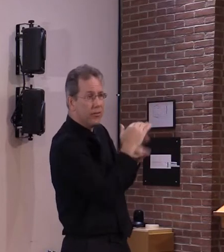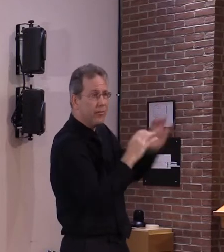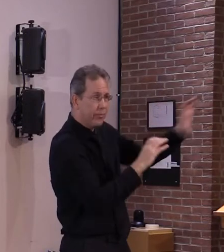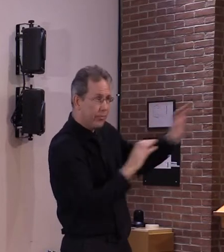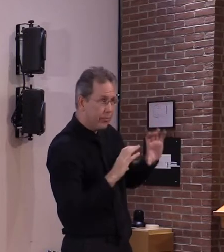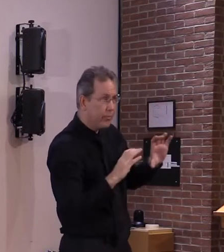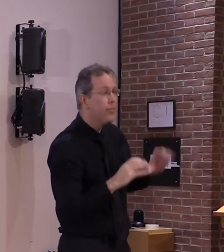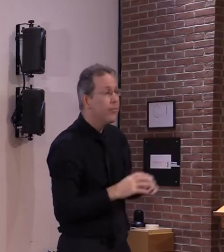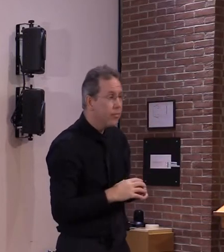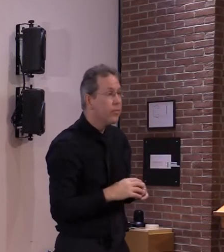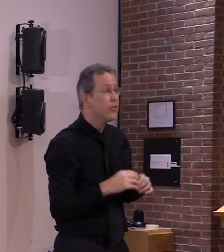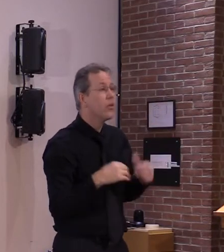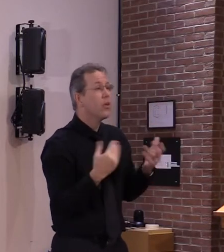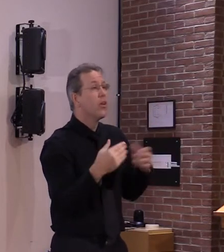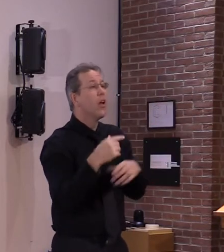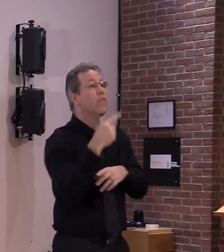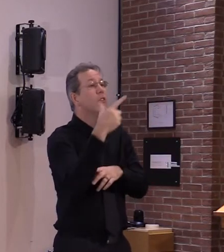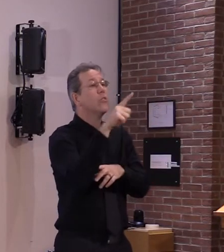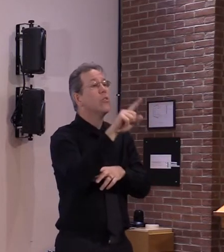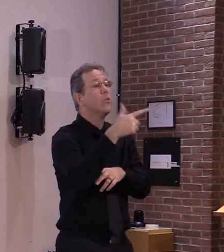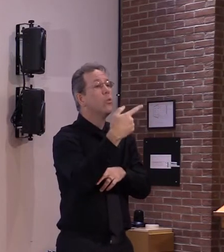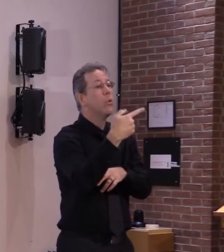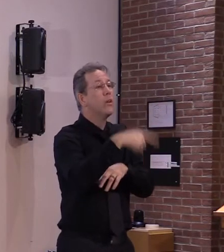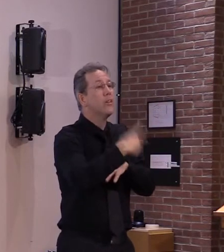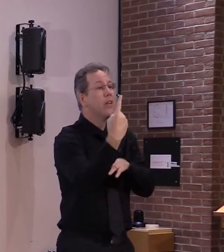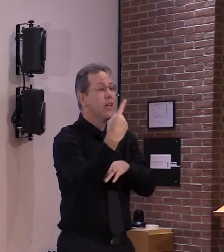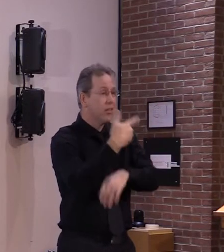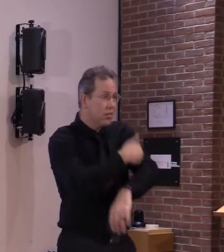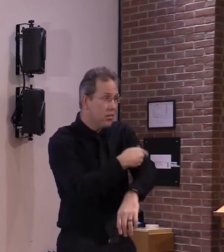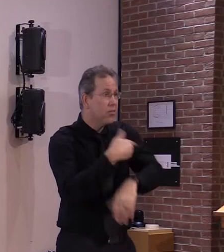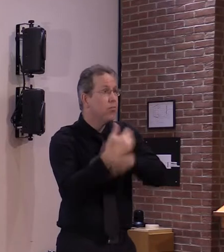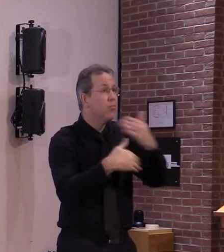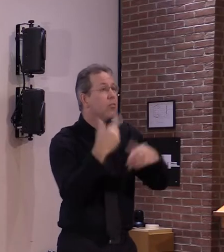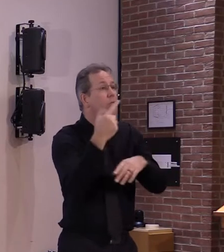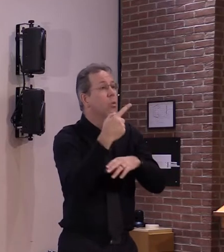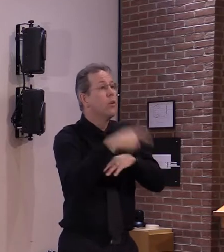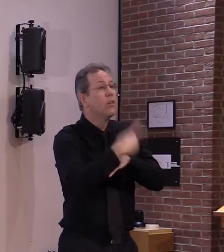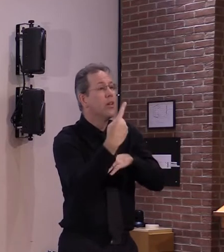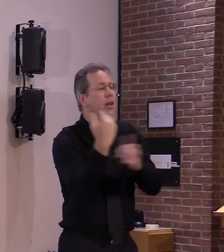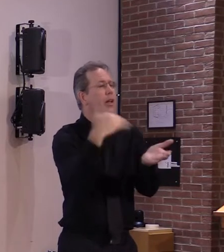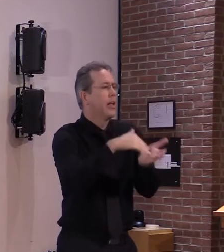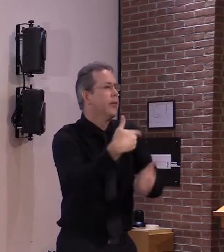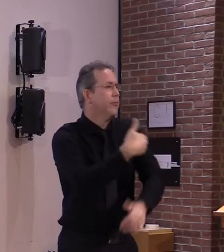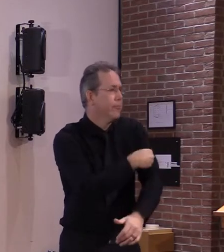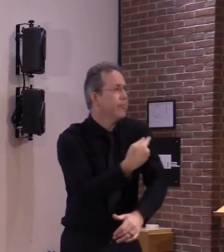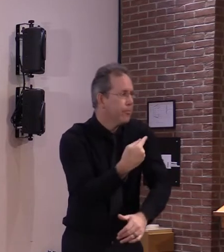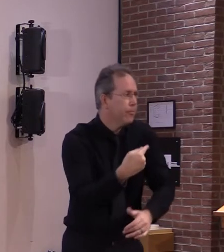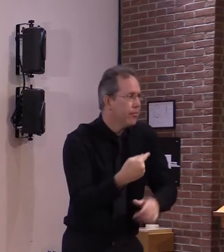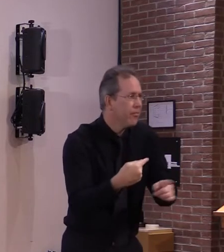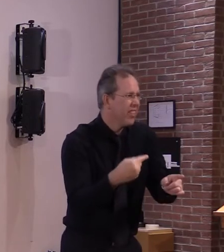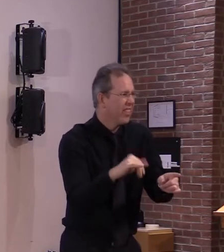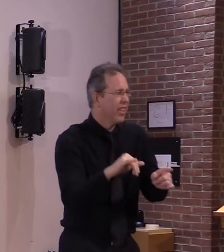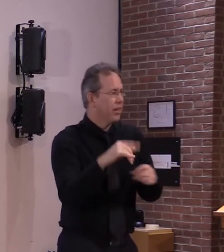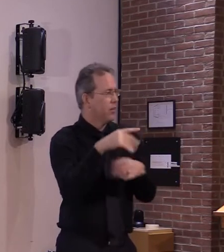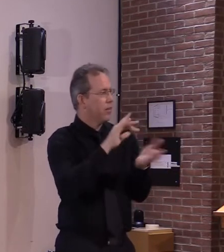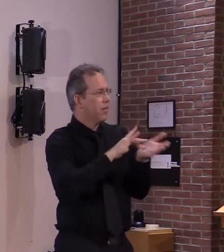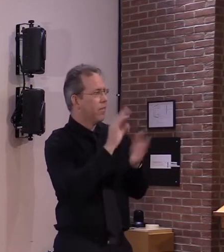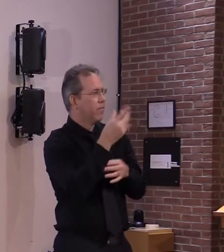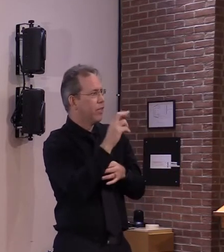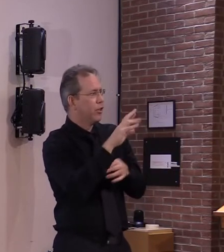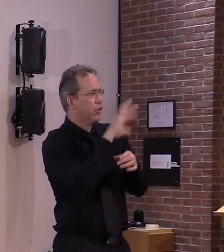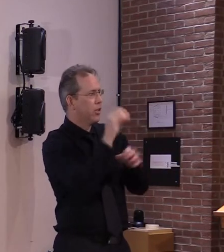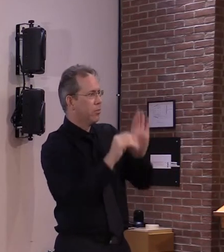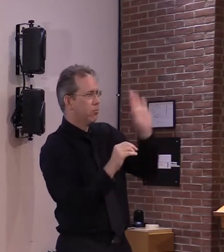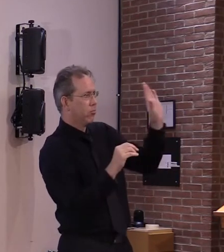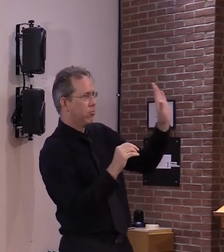approval by the fda should it receive emergency use authorization which we would anticipate later